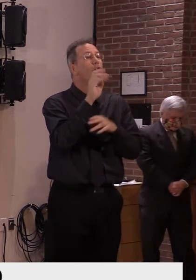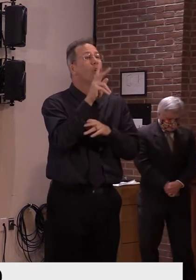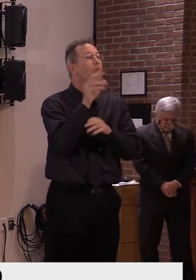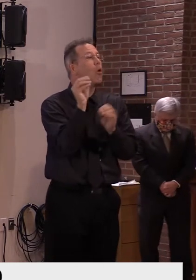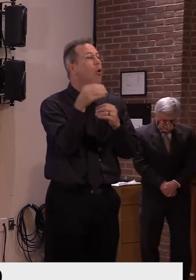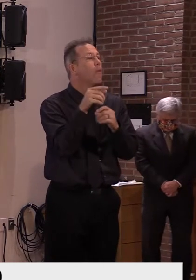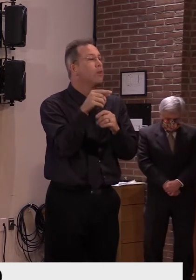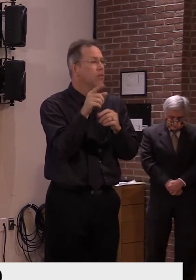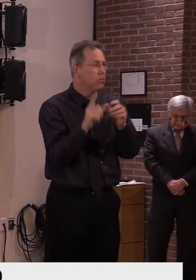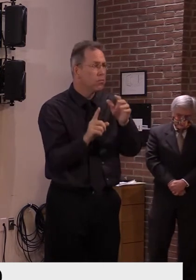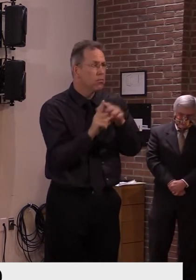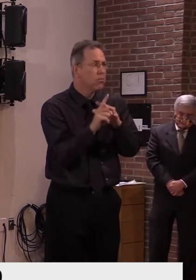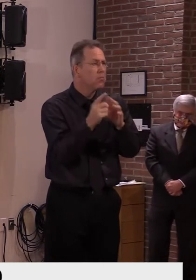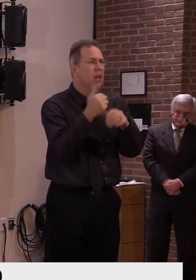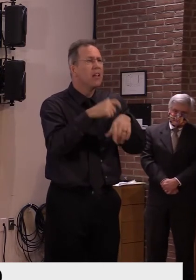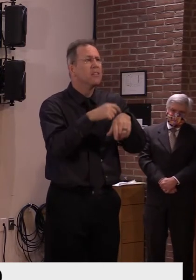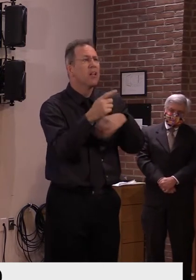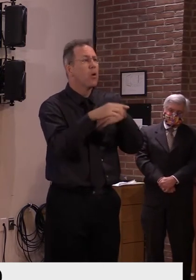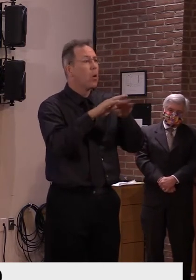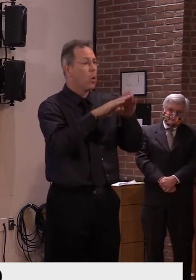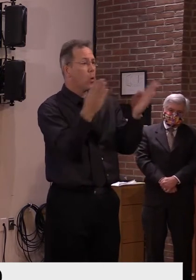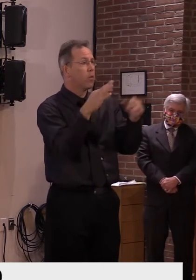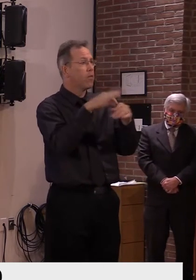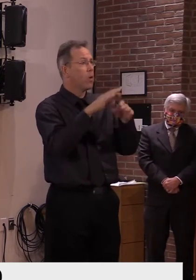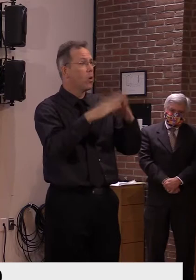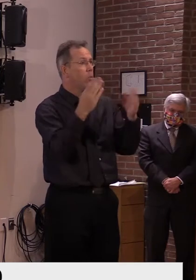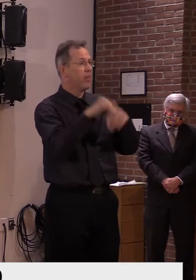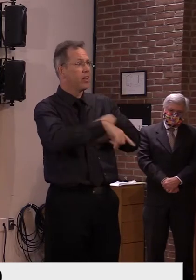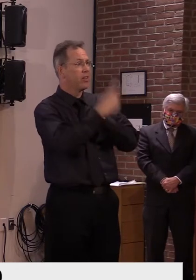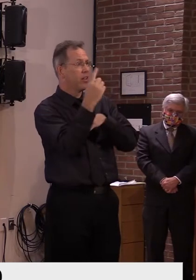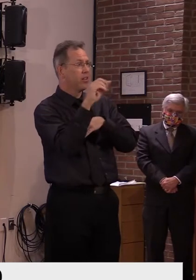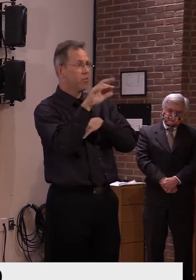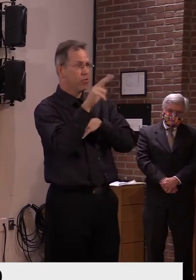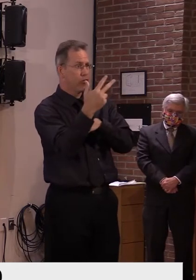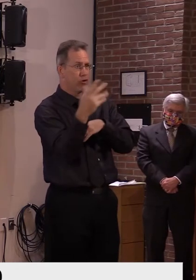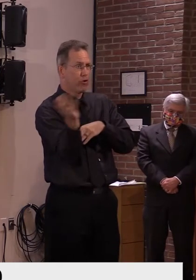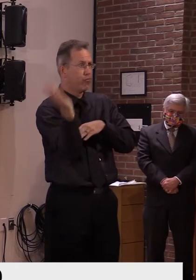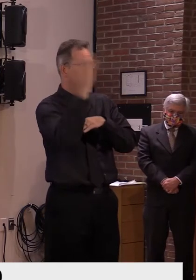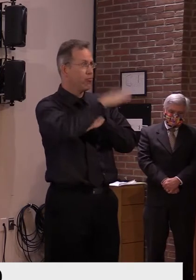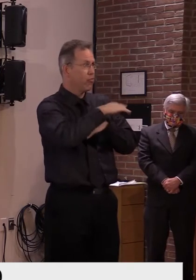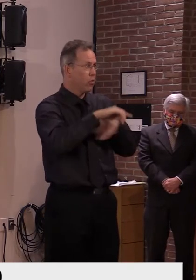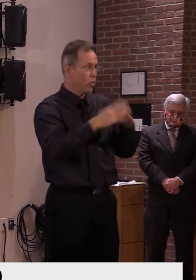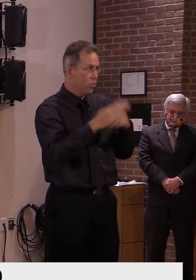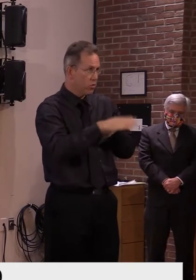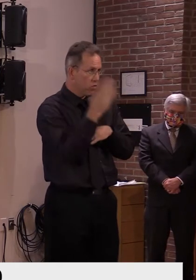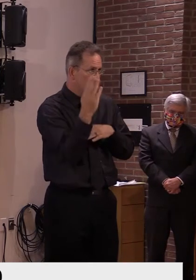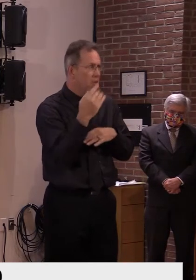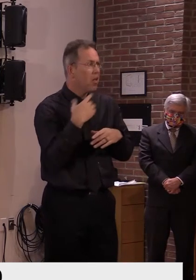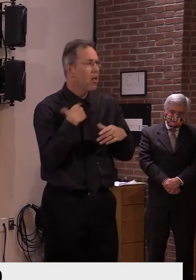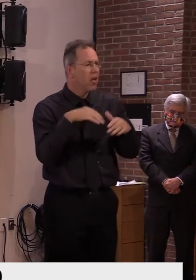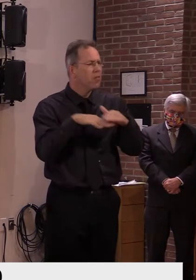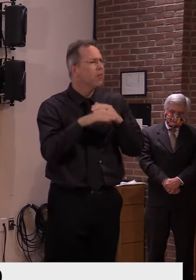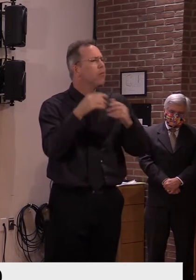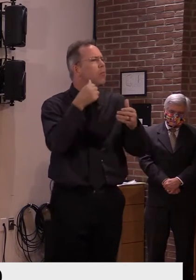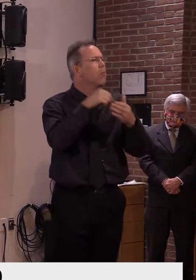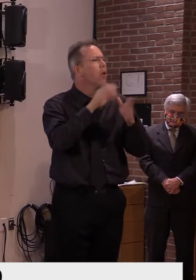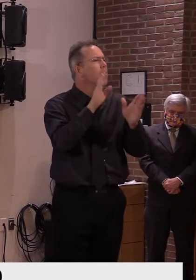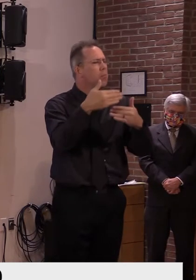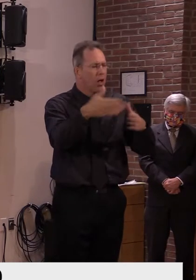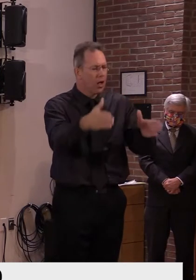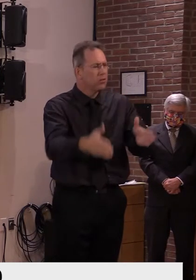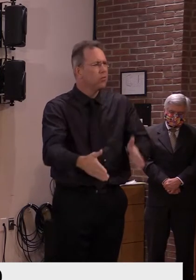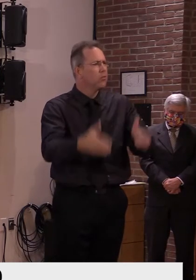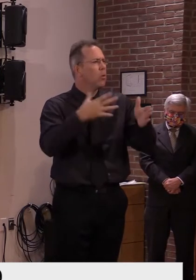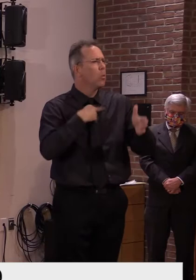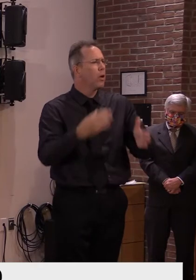day that they are open before election day. You can drop it off in a secure ballot drop box at their town offices and on our